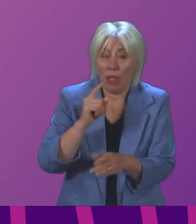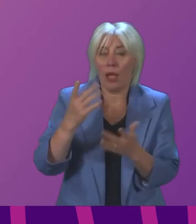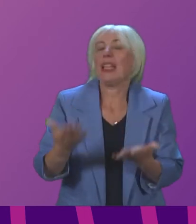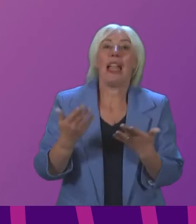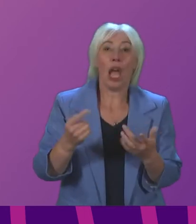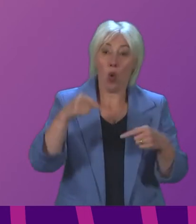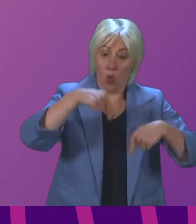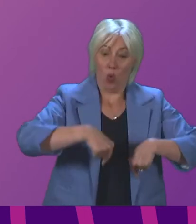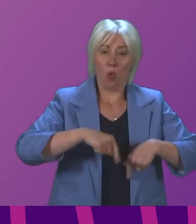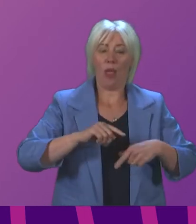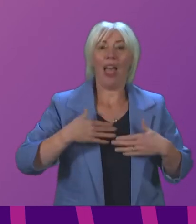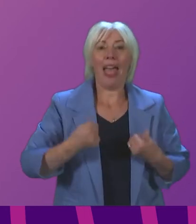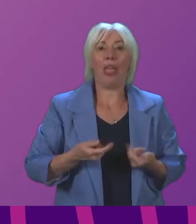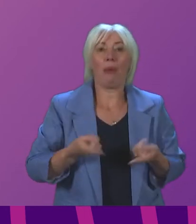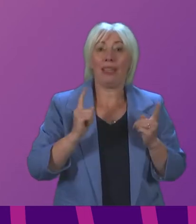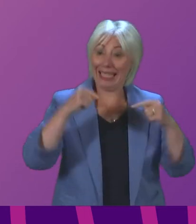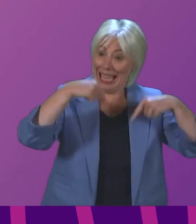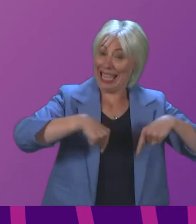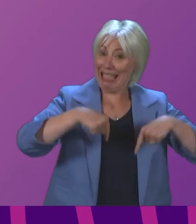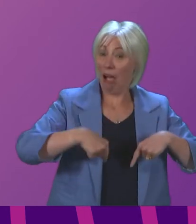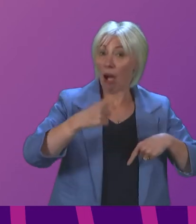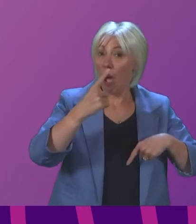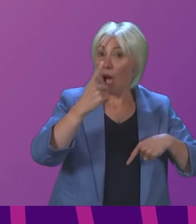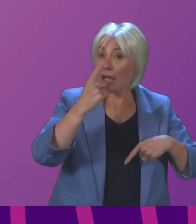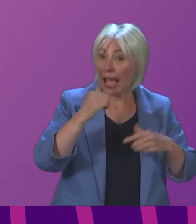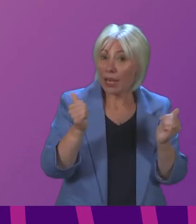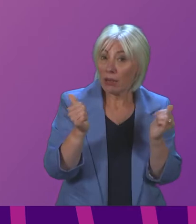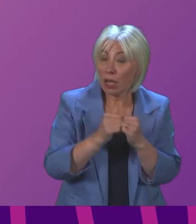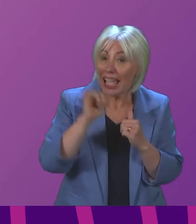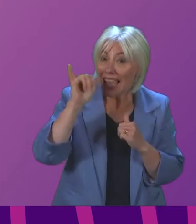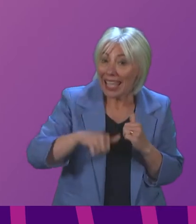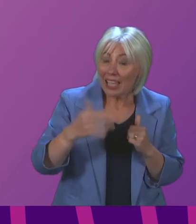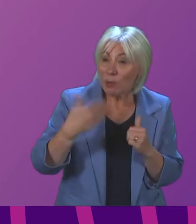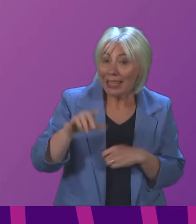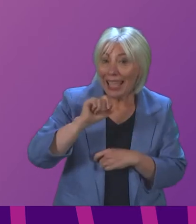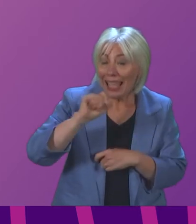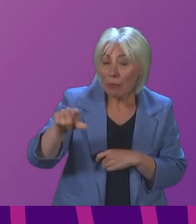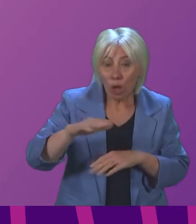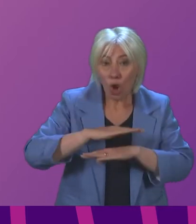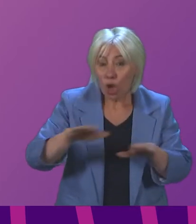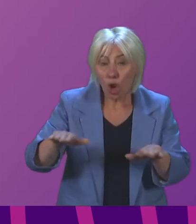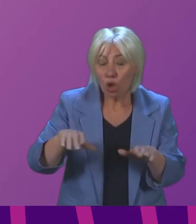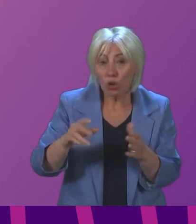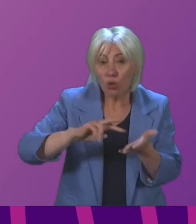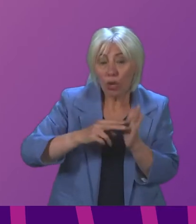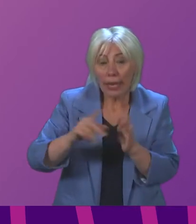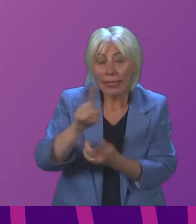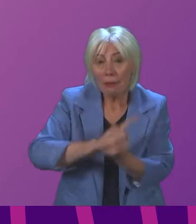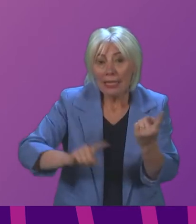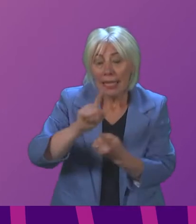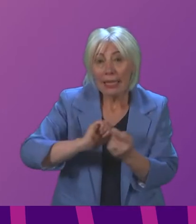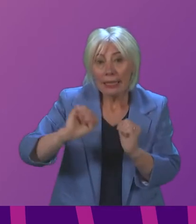minister is here he might be able to say whether or not that meeting has in fact been meeting